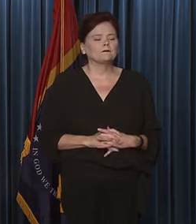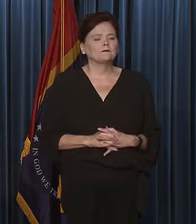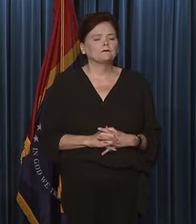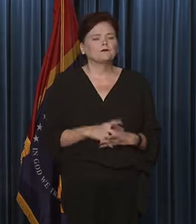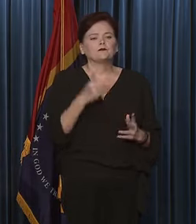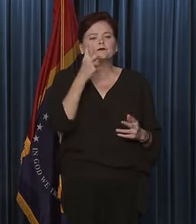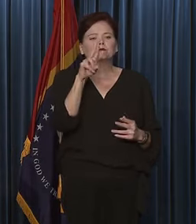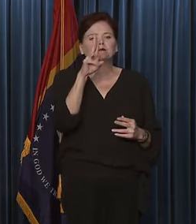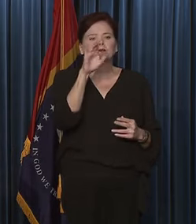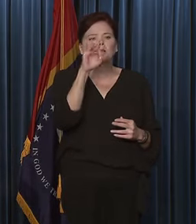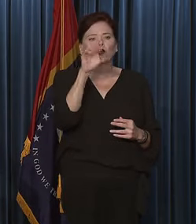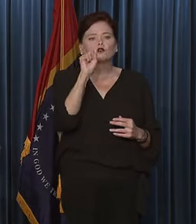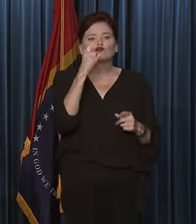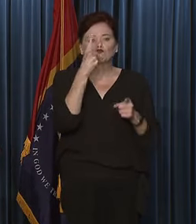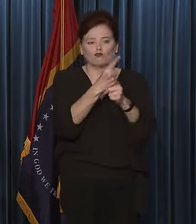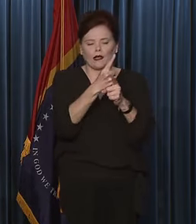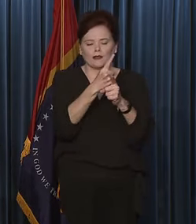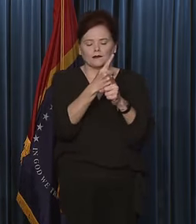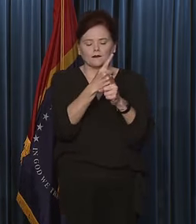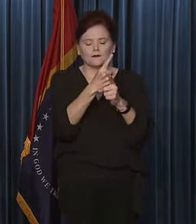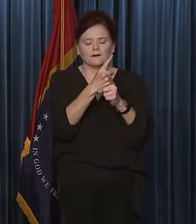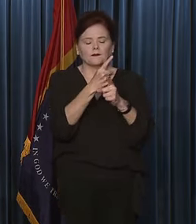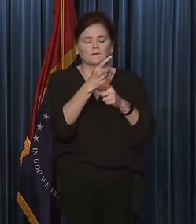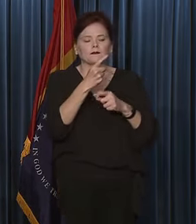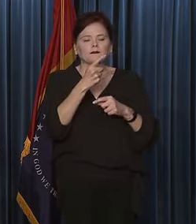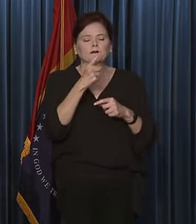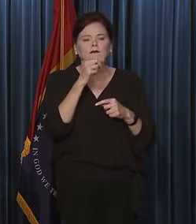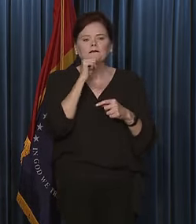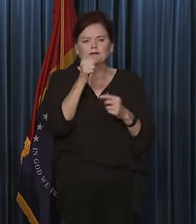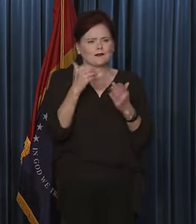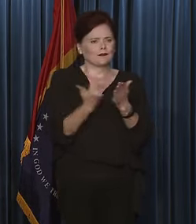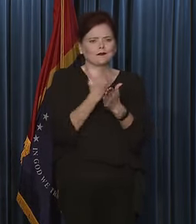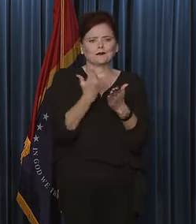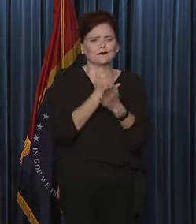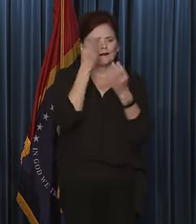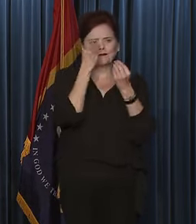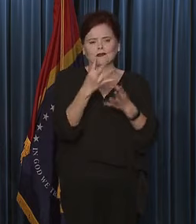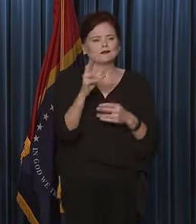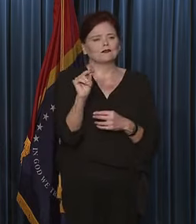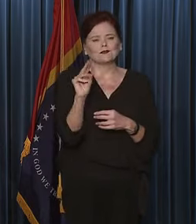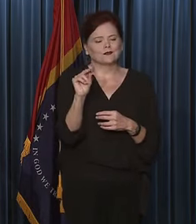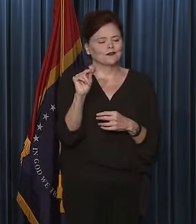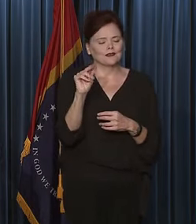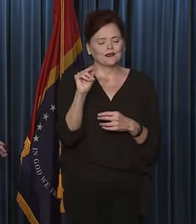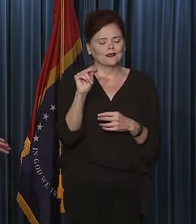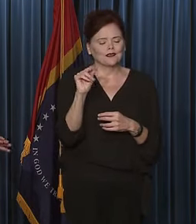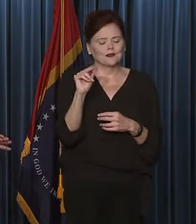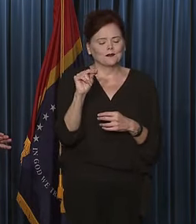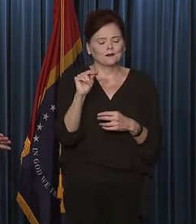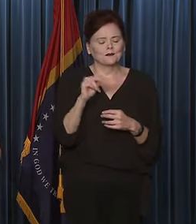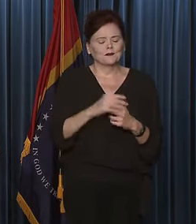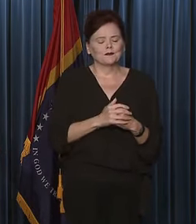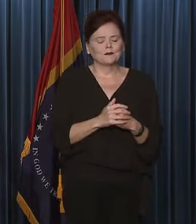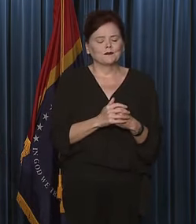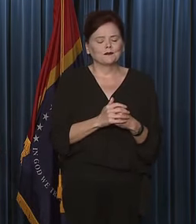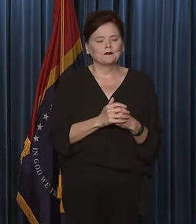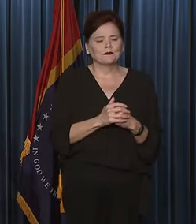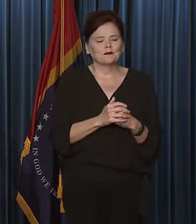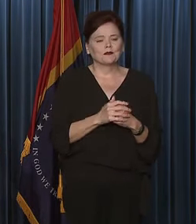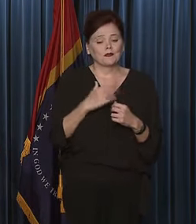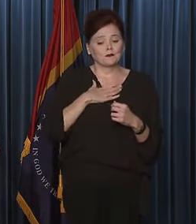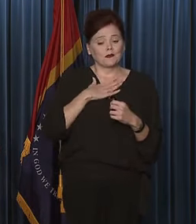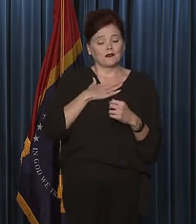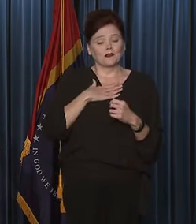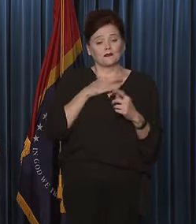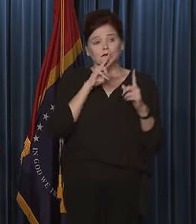Dr. Byers is correct, this is, this is not new. It is, it also, by the way, in, in